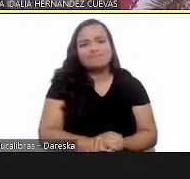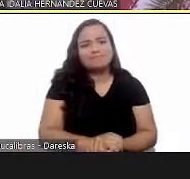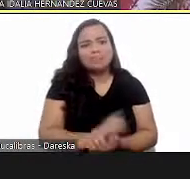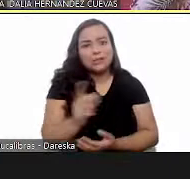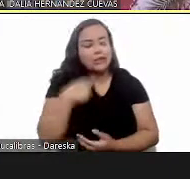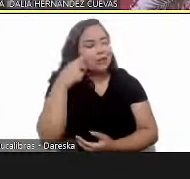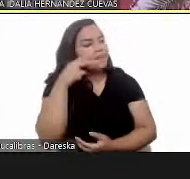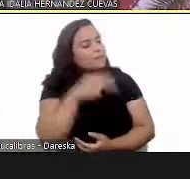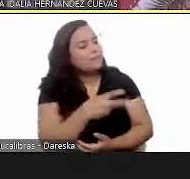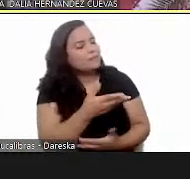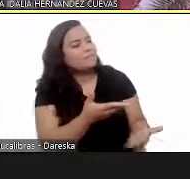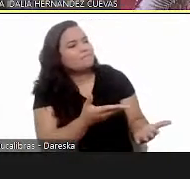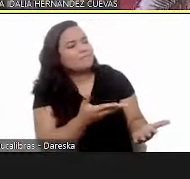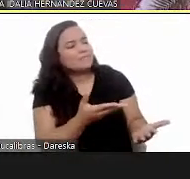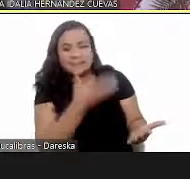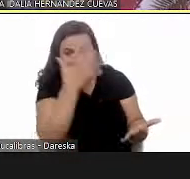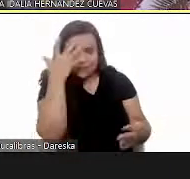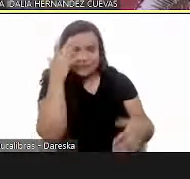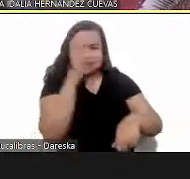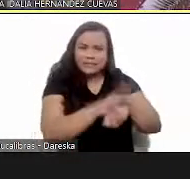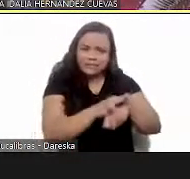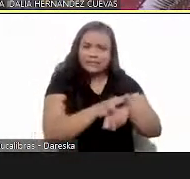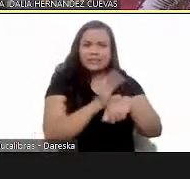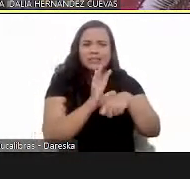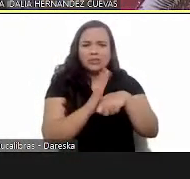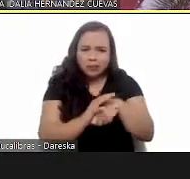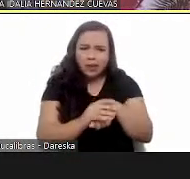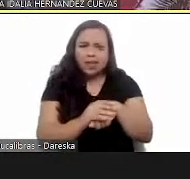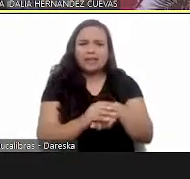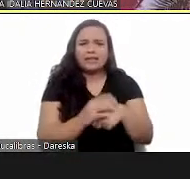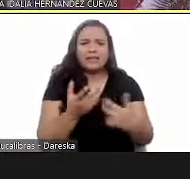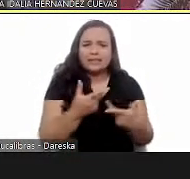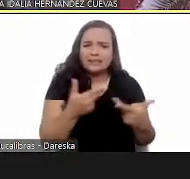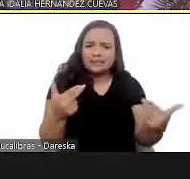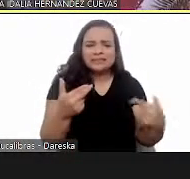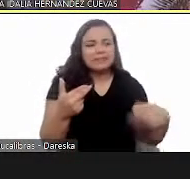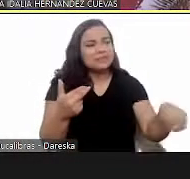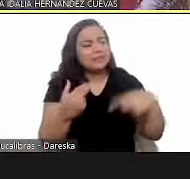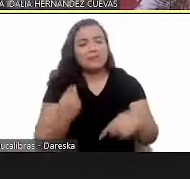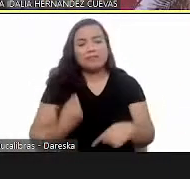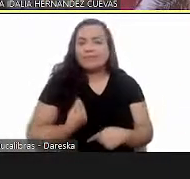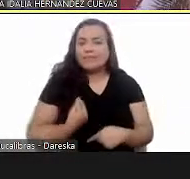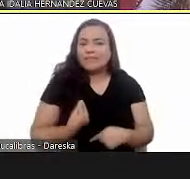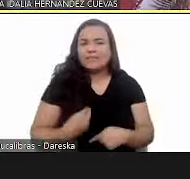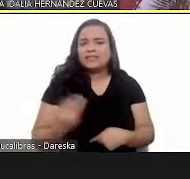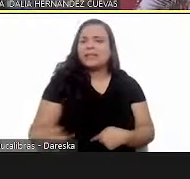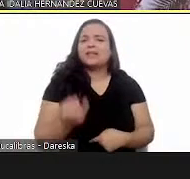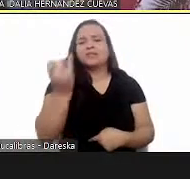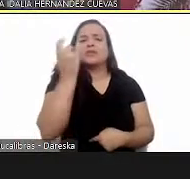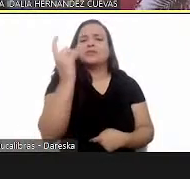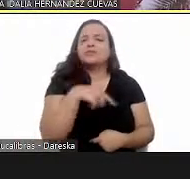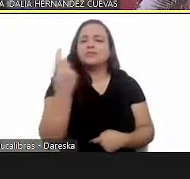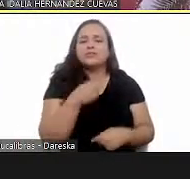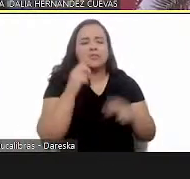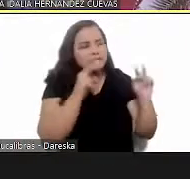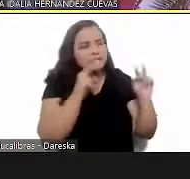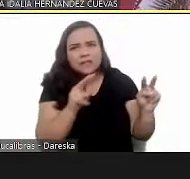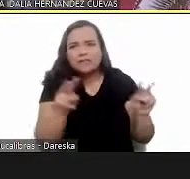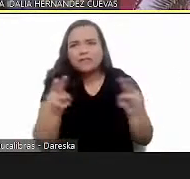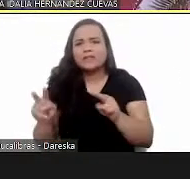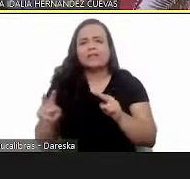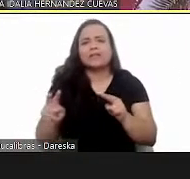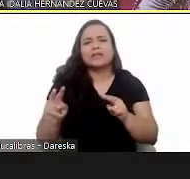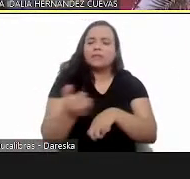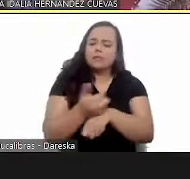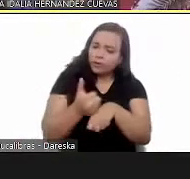patient as many others that come into their clinic but for us these physicians